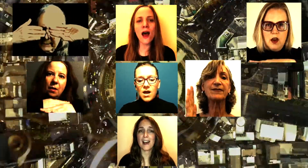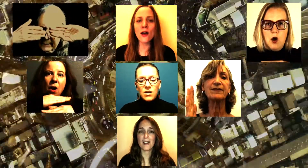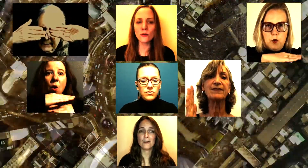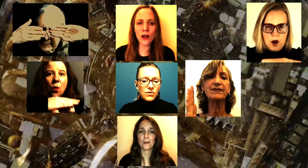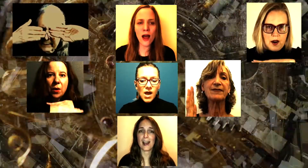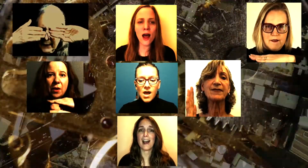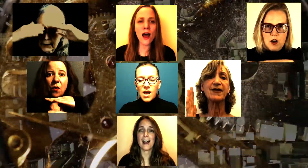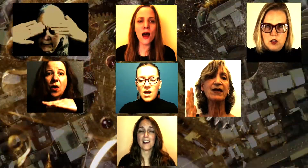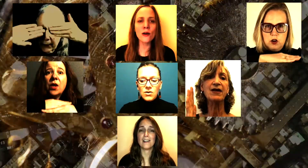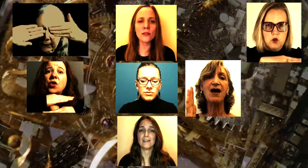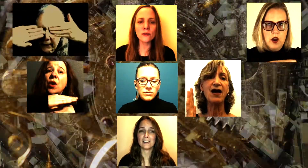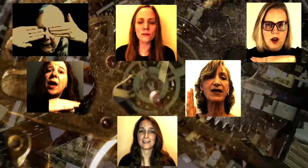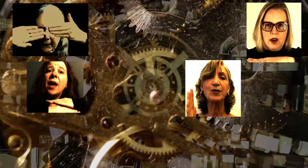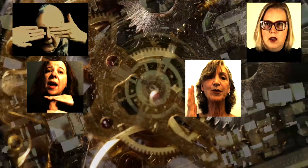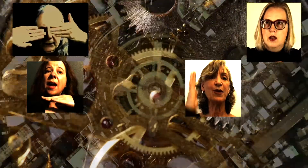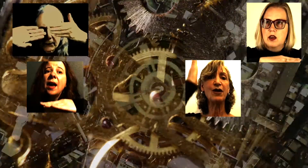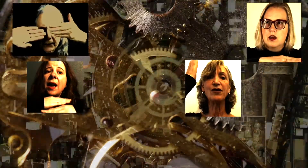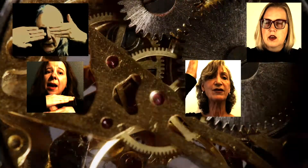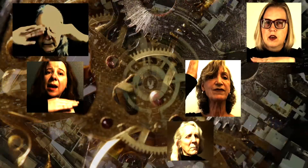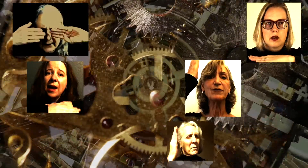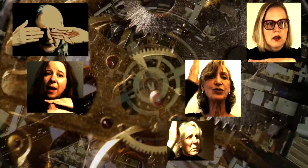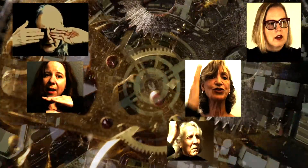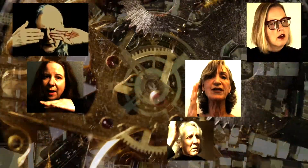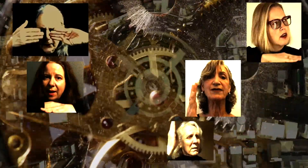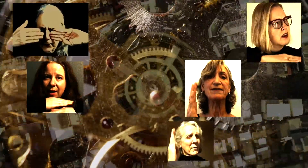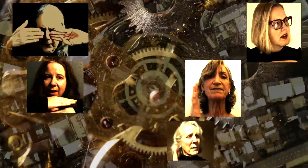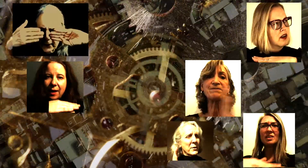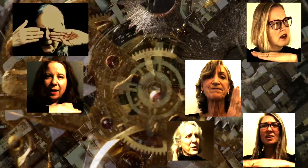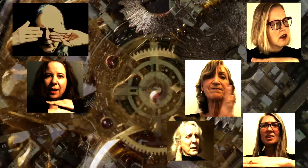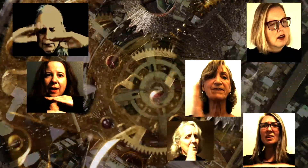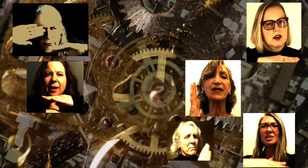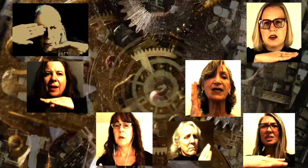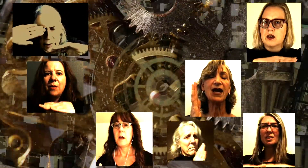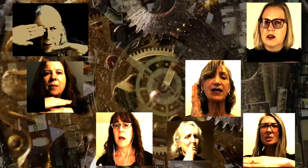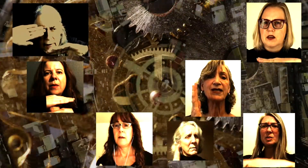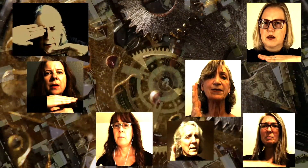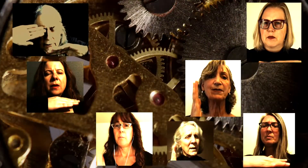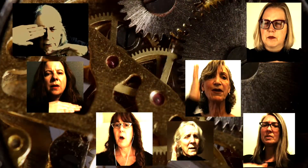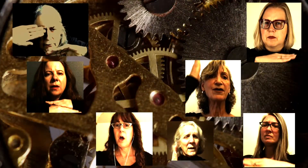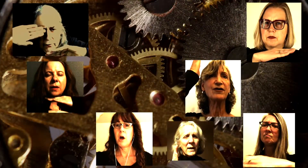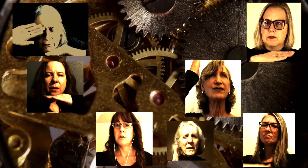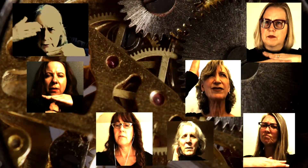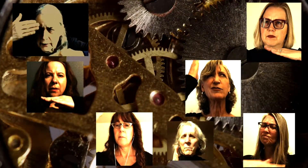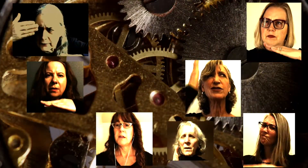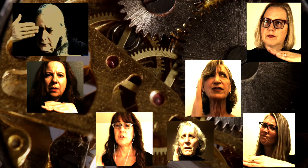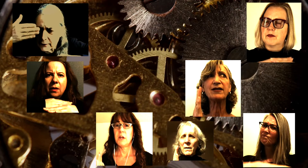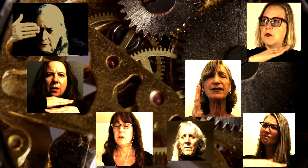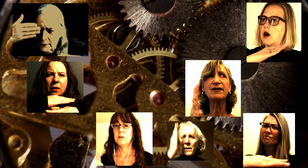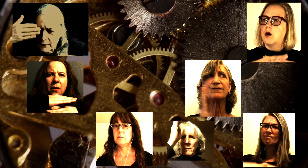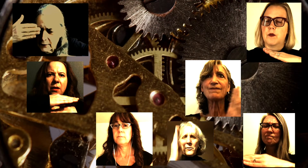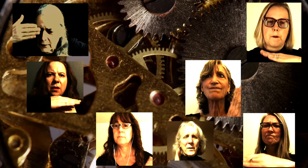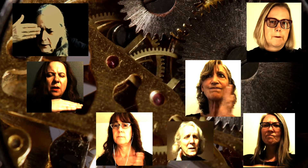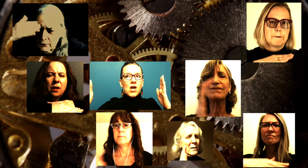round, round. I am a part of the machine, fullness, I am part of the machine.